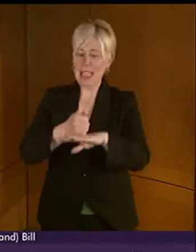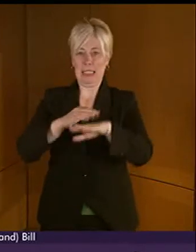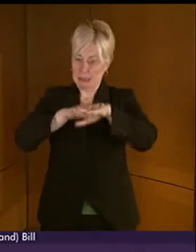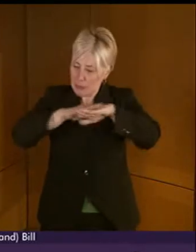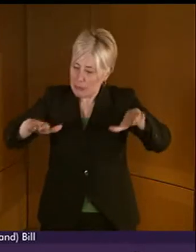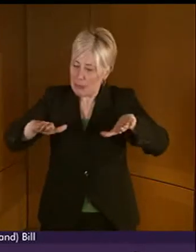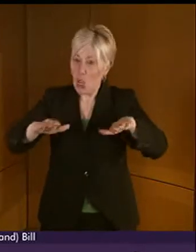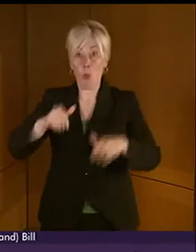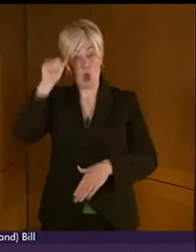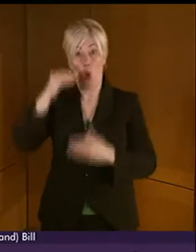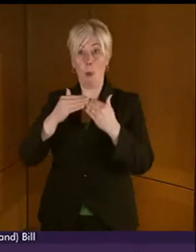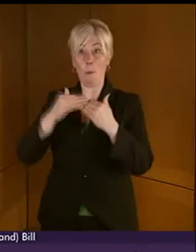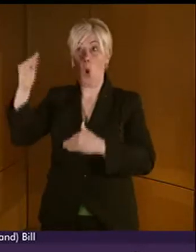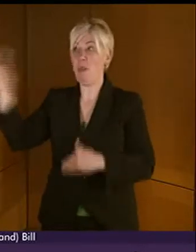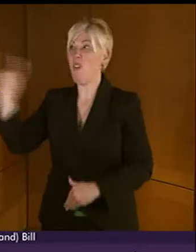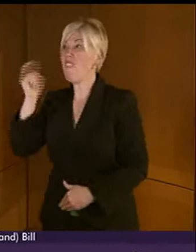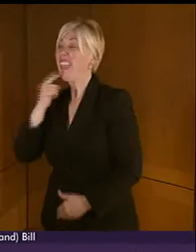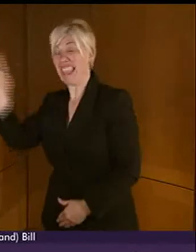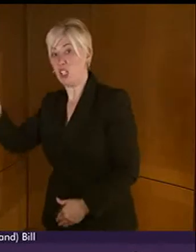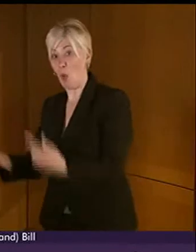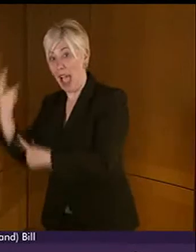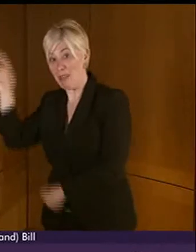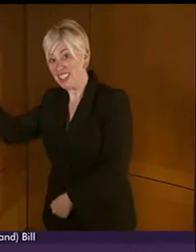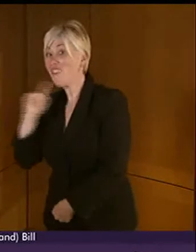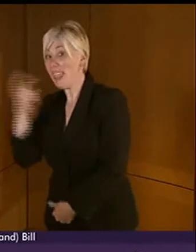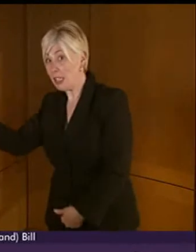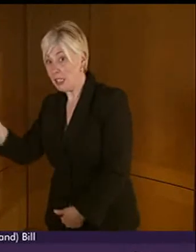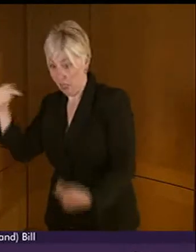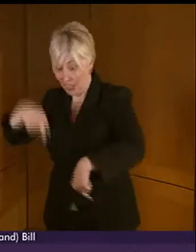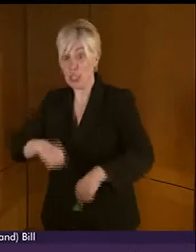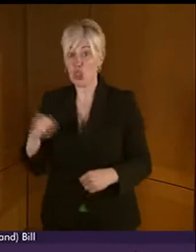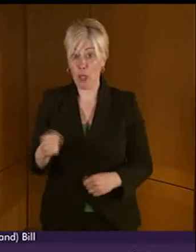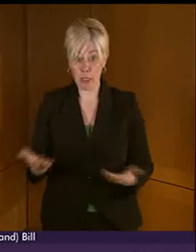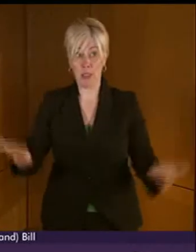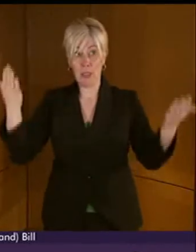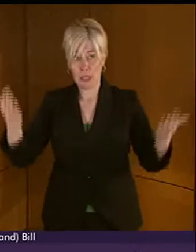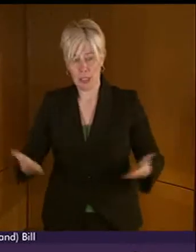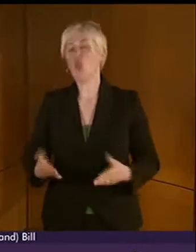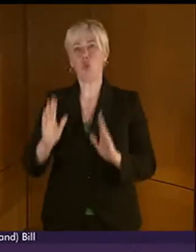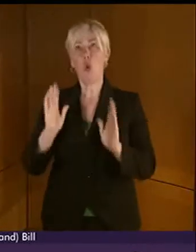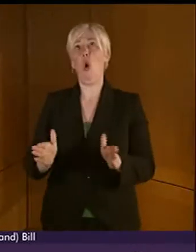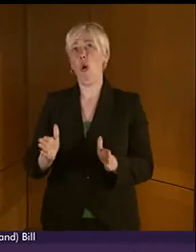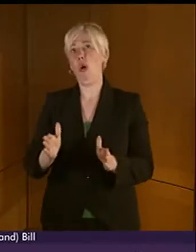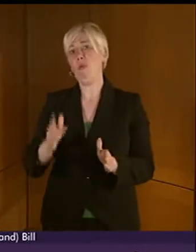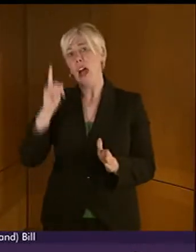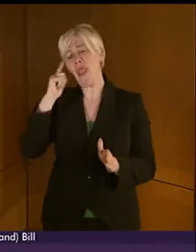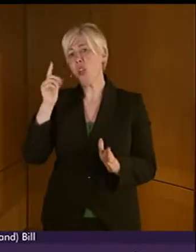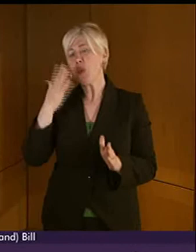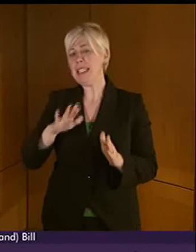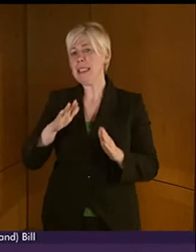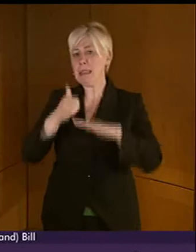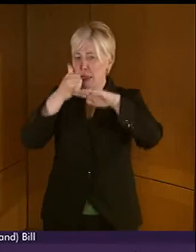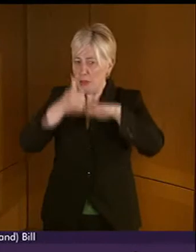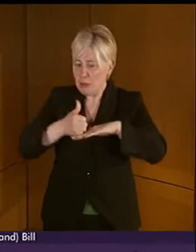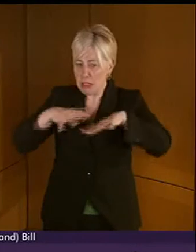about Finland and the exact figures in Finland than we do about our own country. So, any further baseline